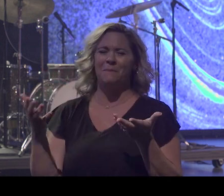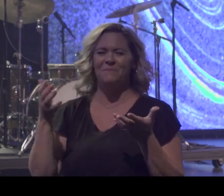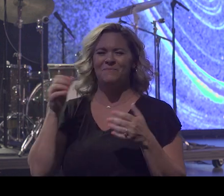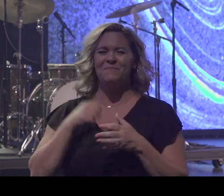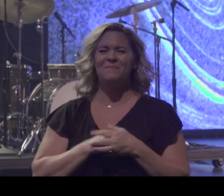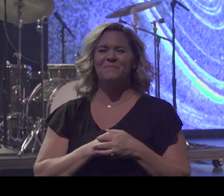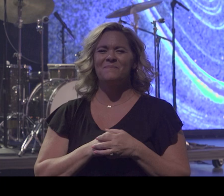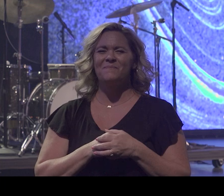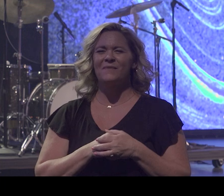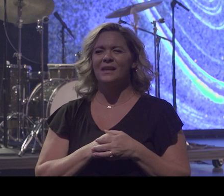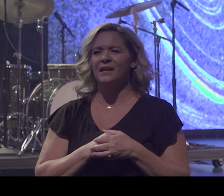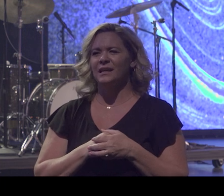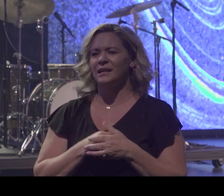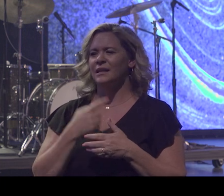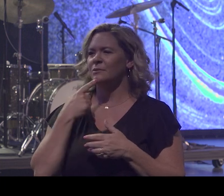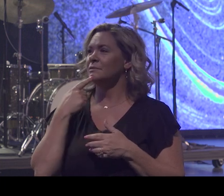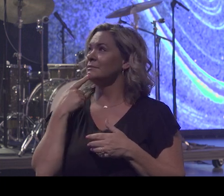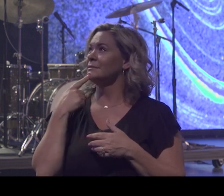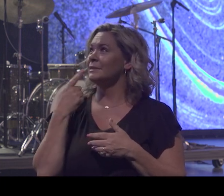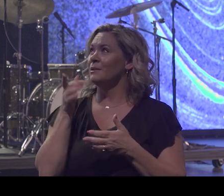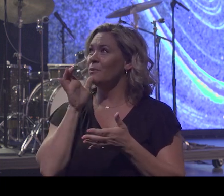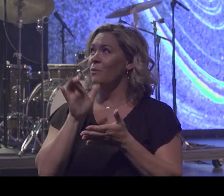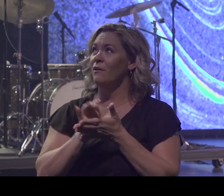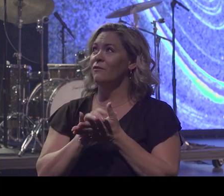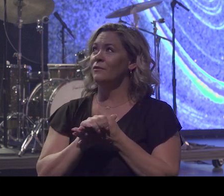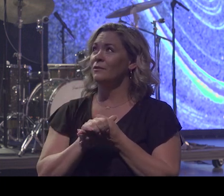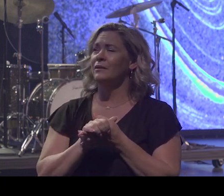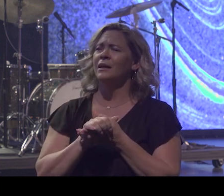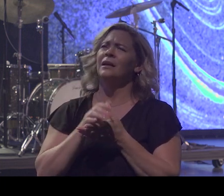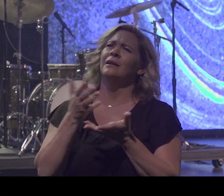And I used to be saying, God, why are you always talking to her?